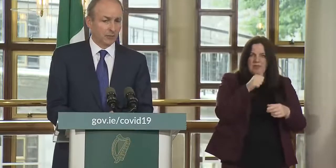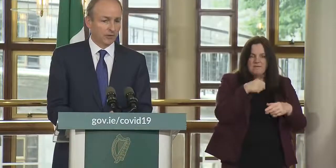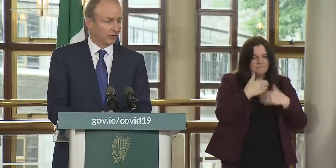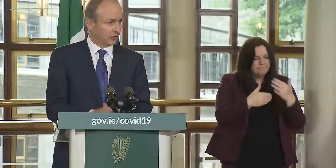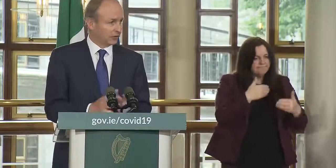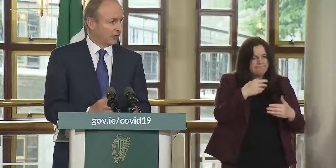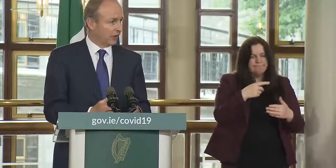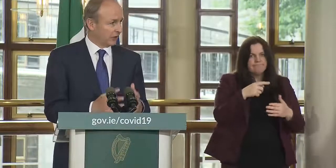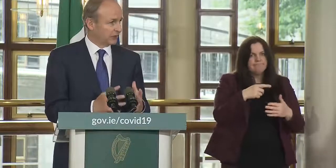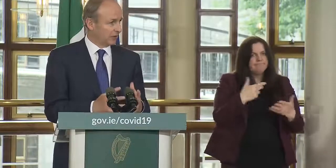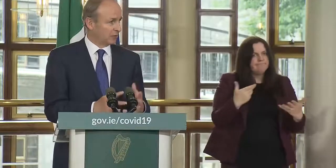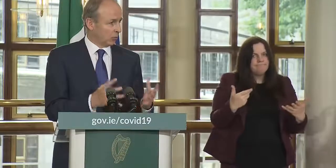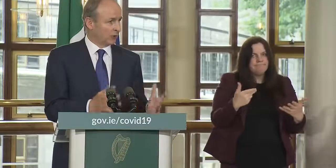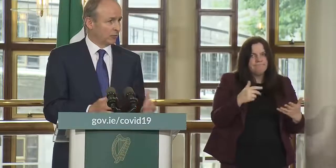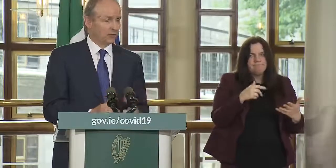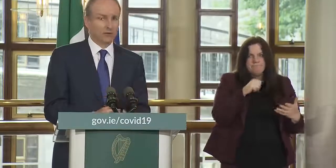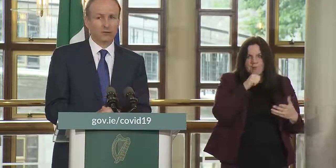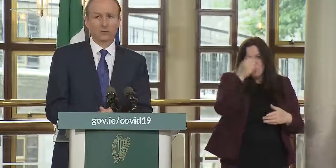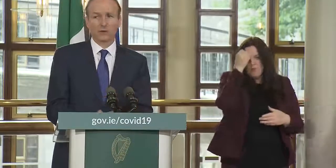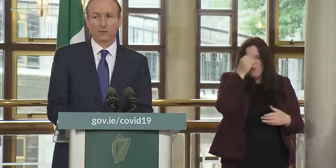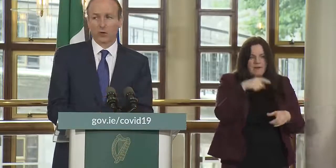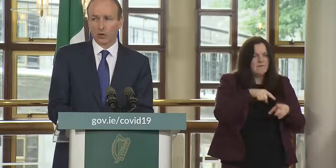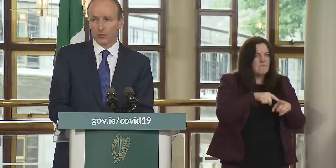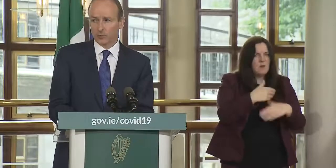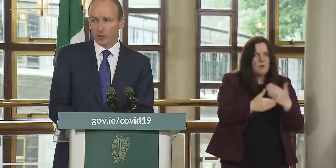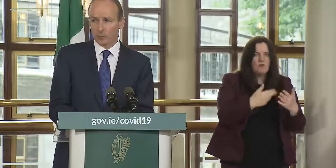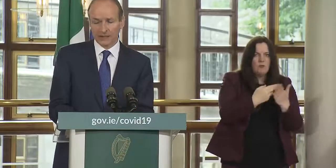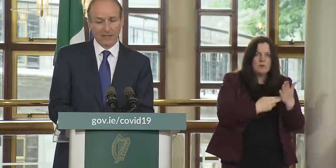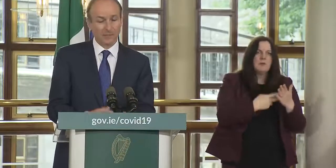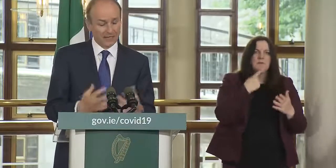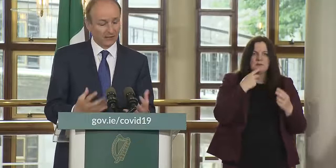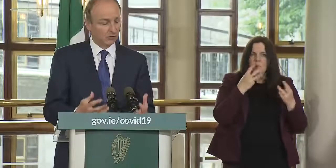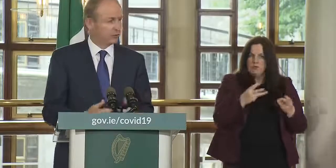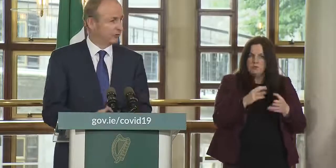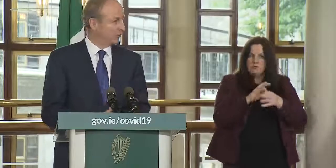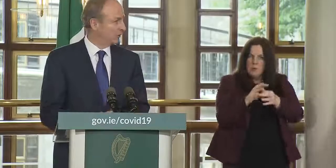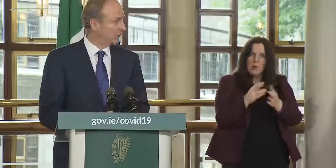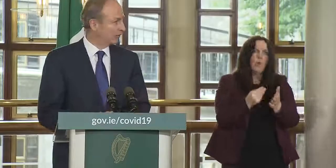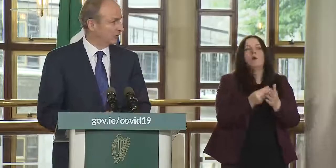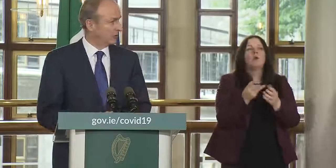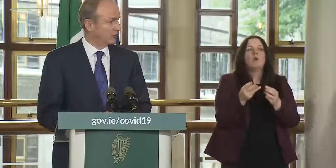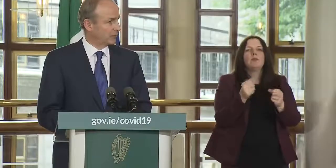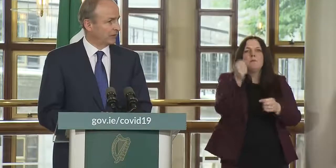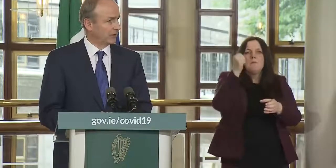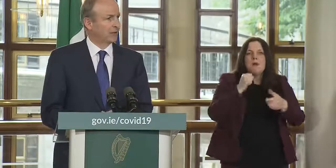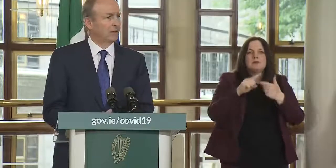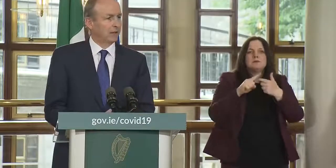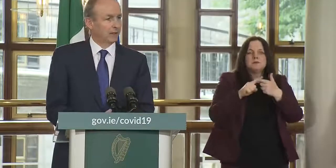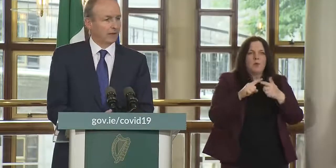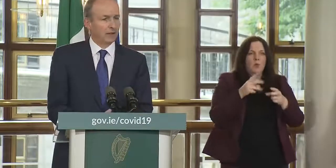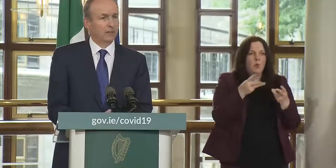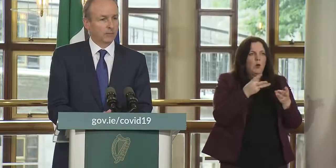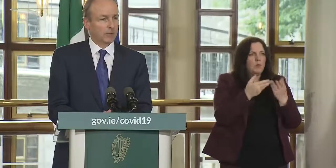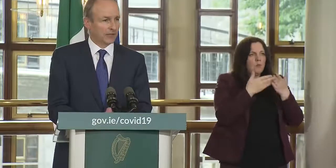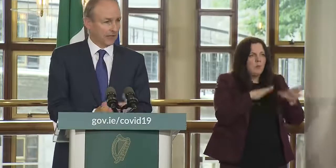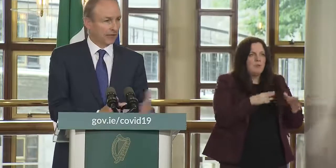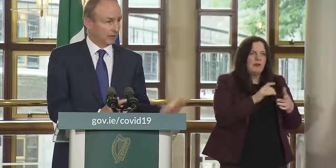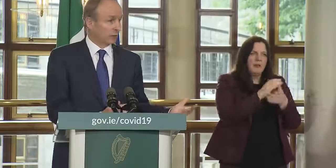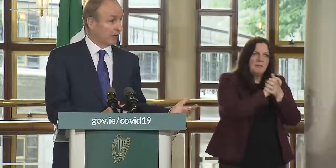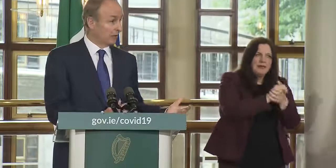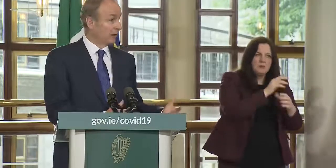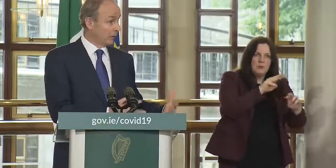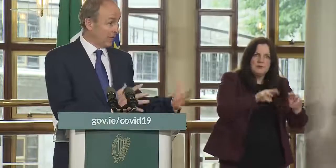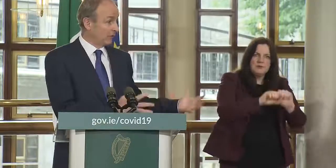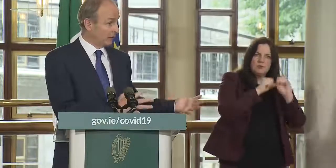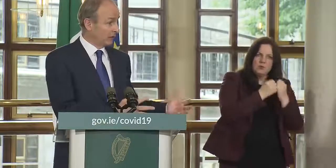but it is our desire and objective working with the industry working with the public appealing to individual and social responsibility that people can